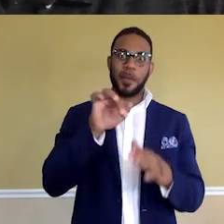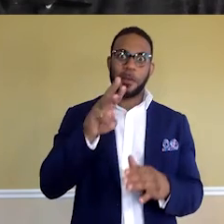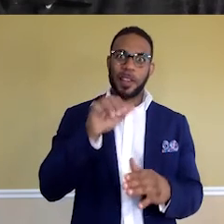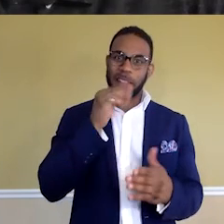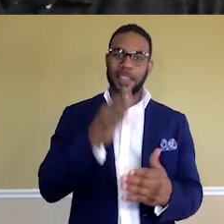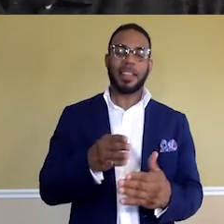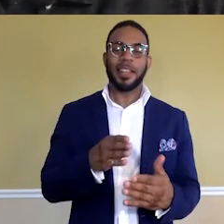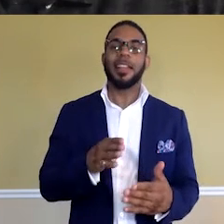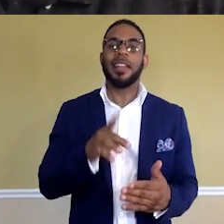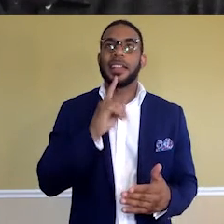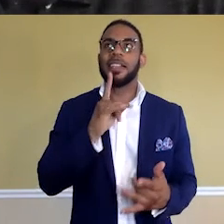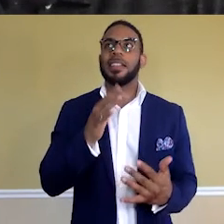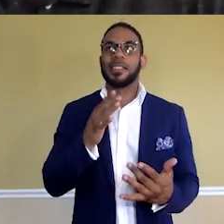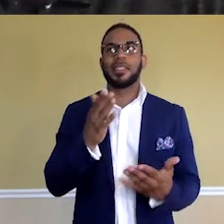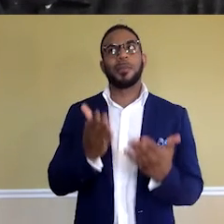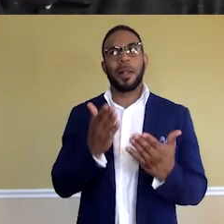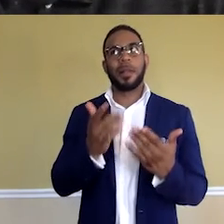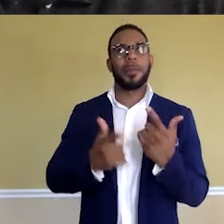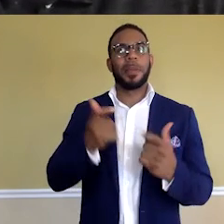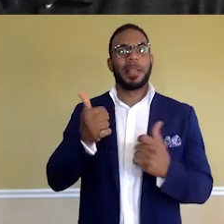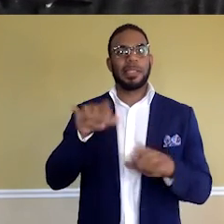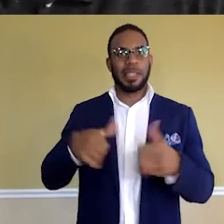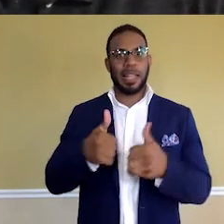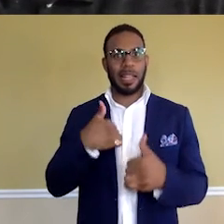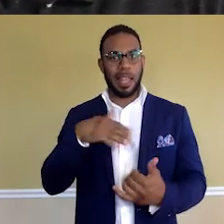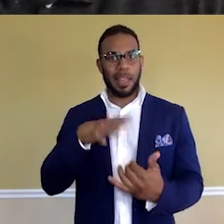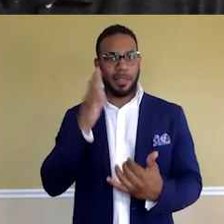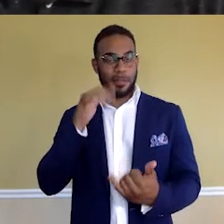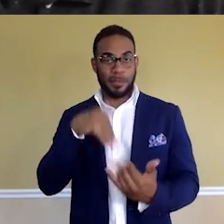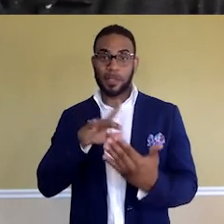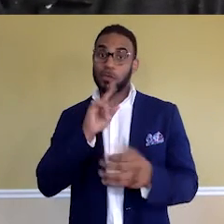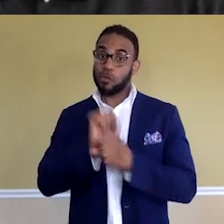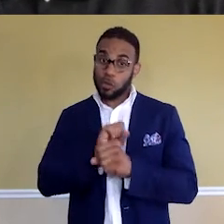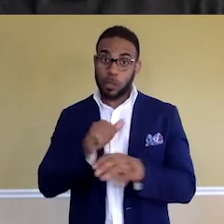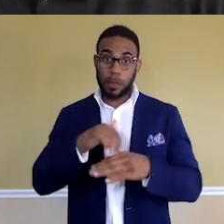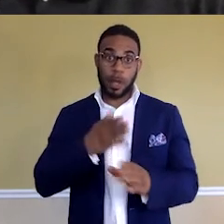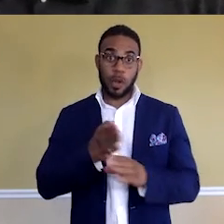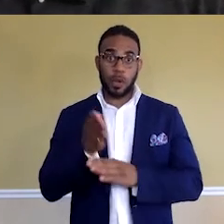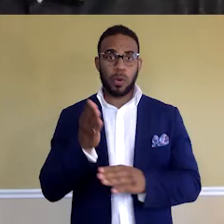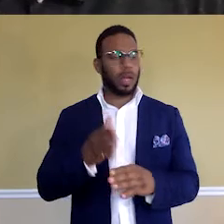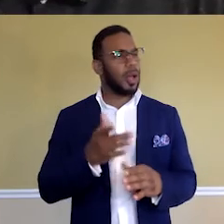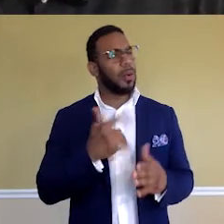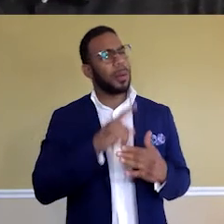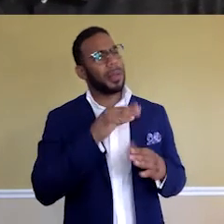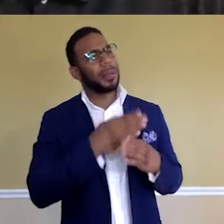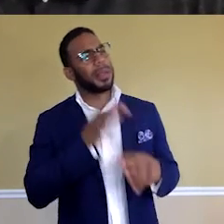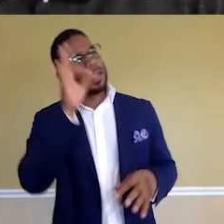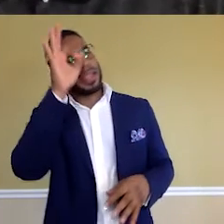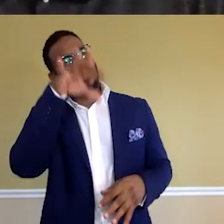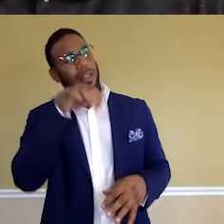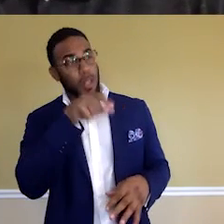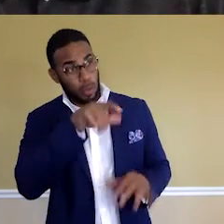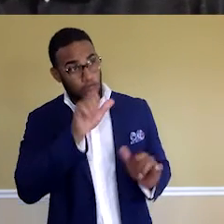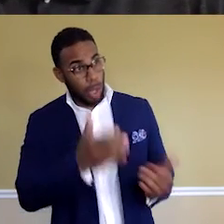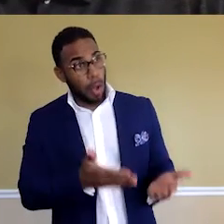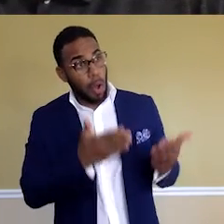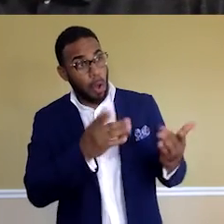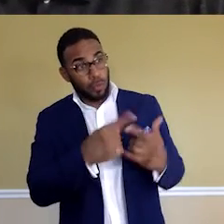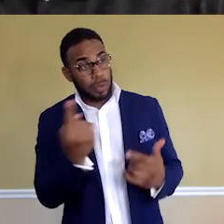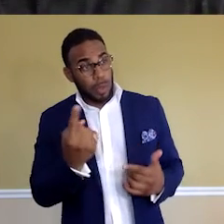man. It's probably the biggest challenge I faced for sure throughout my career. What would be a piece of advice that you could offer to someone to